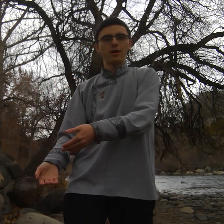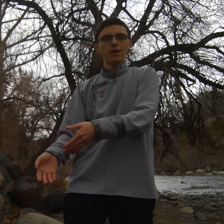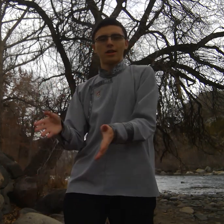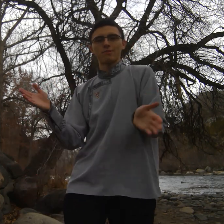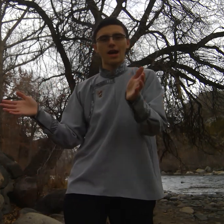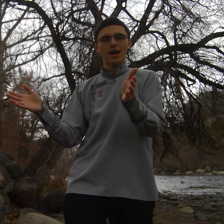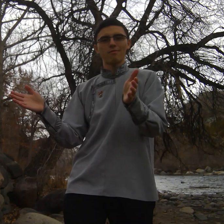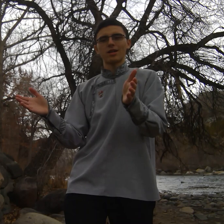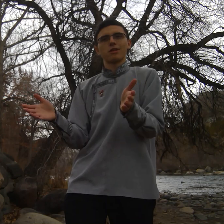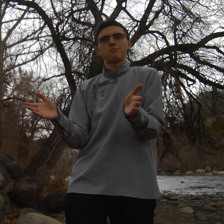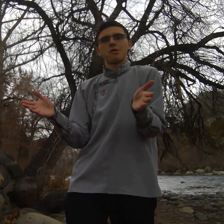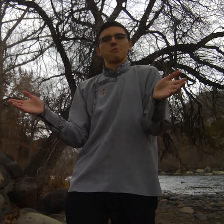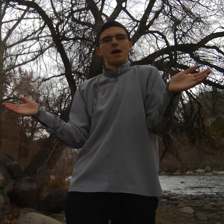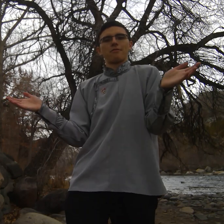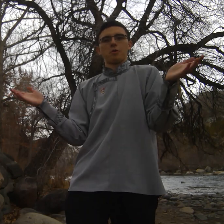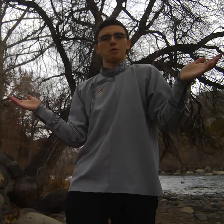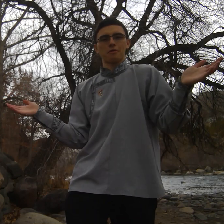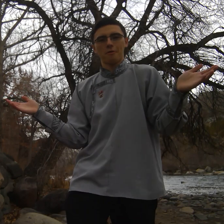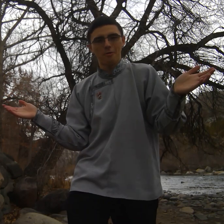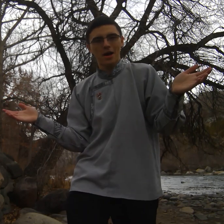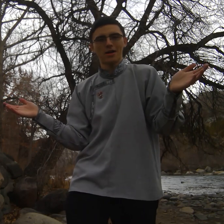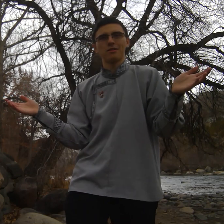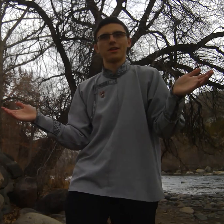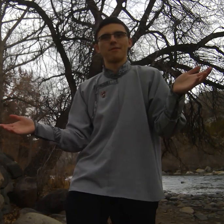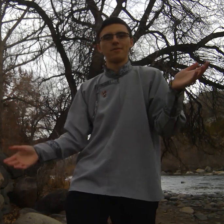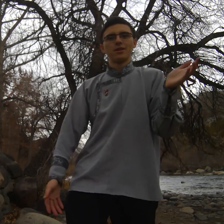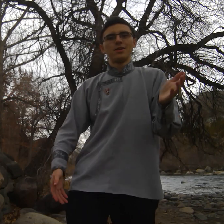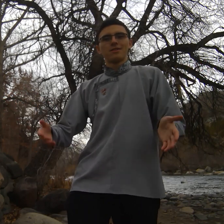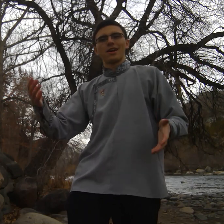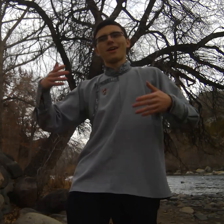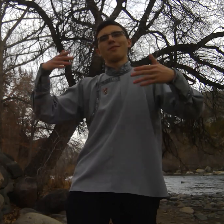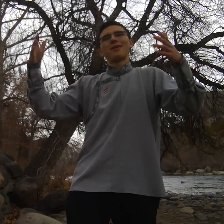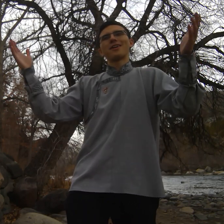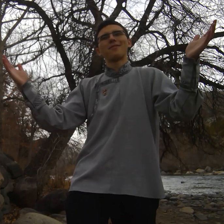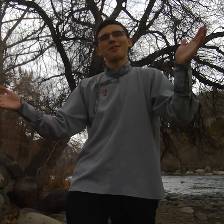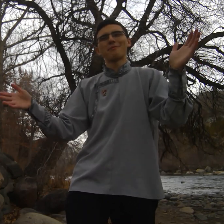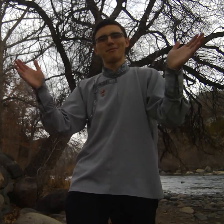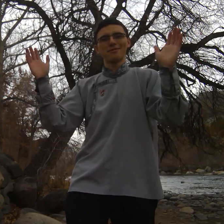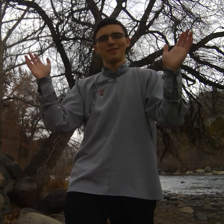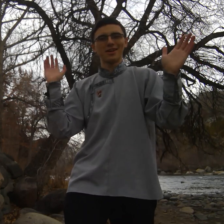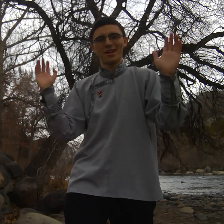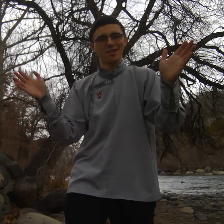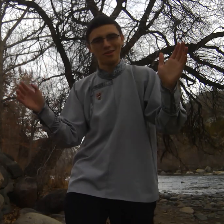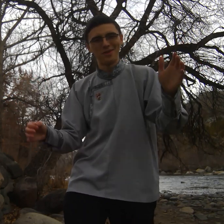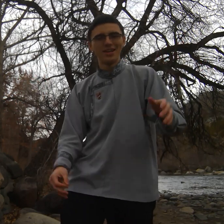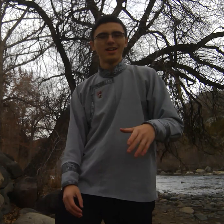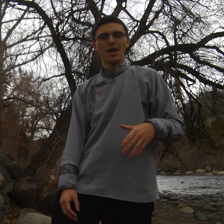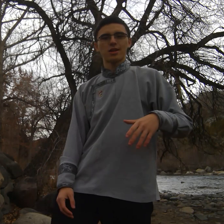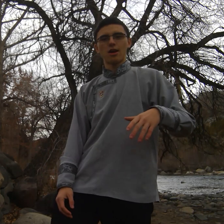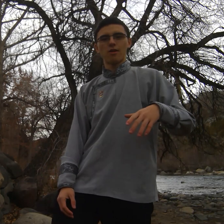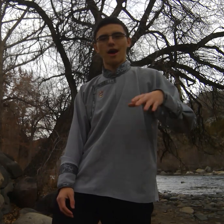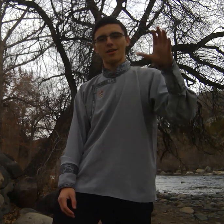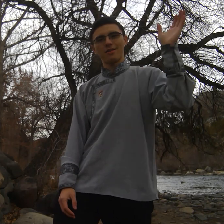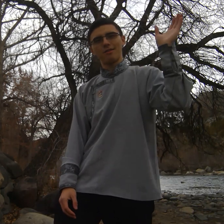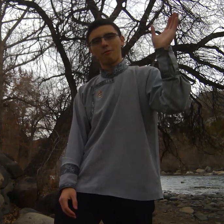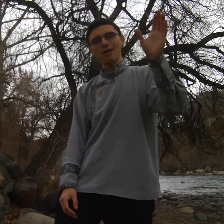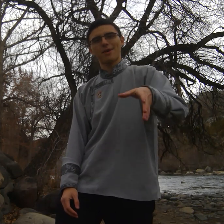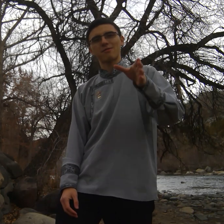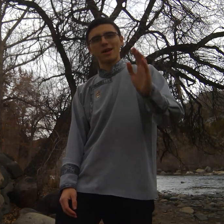sometimes I just don't have work for a while and I'm like what what are people doing at home and so at pretty much my